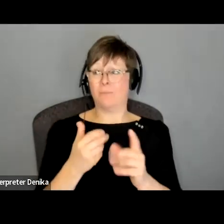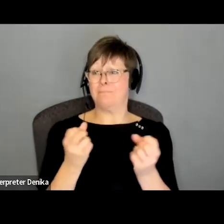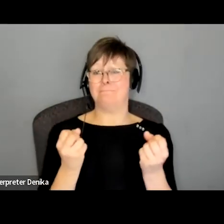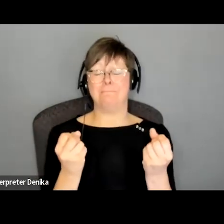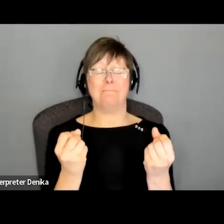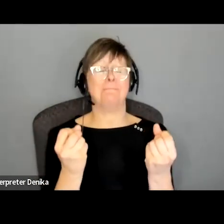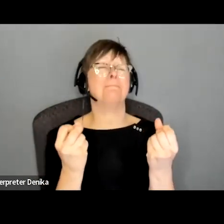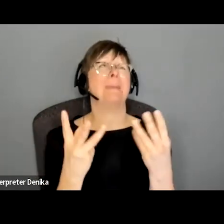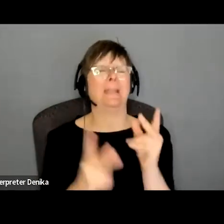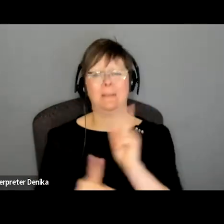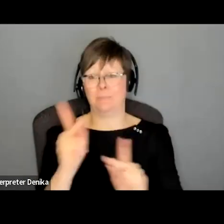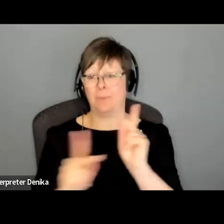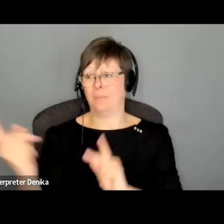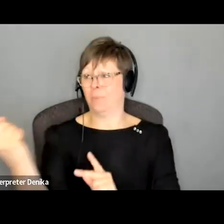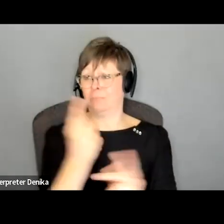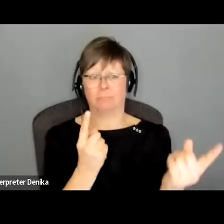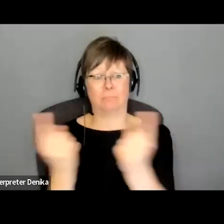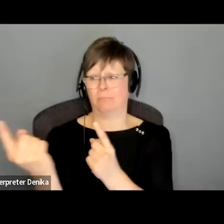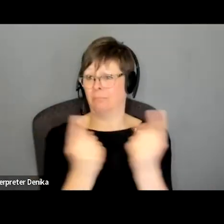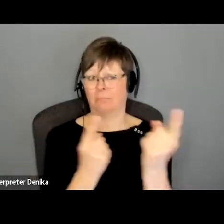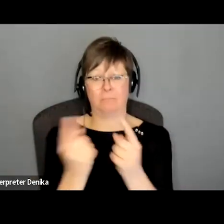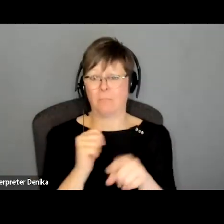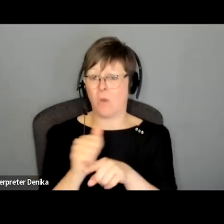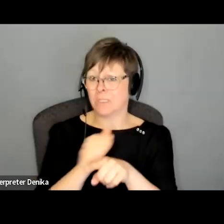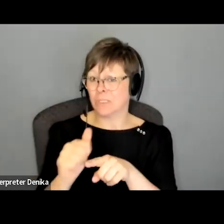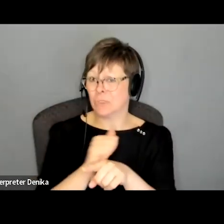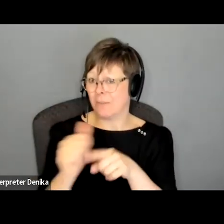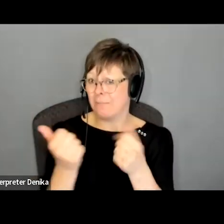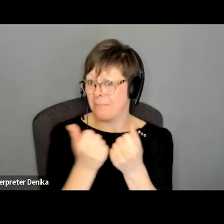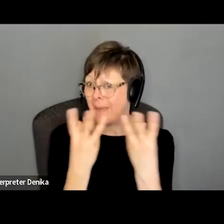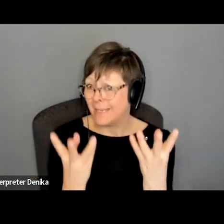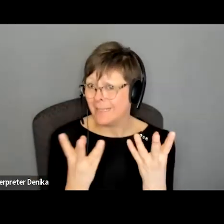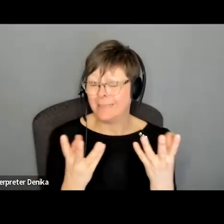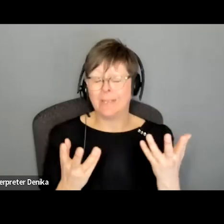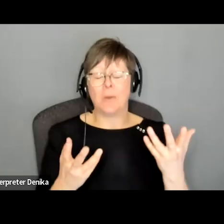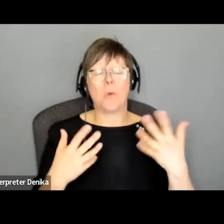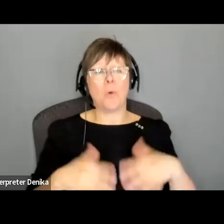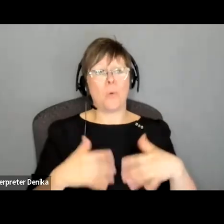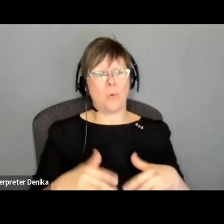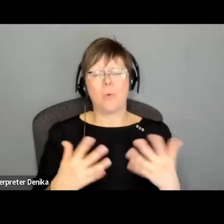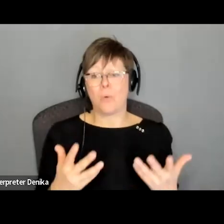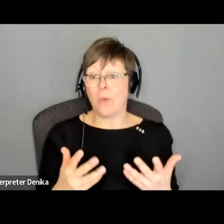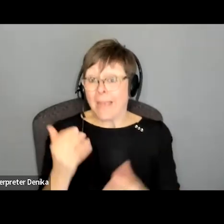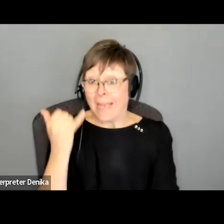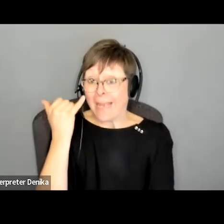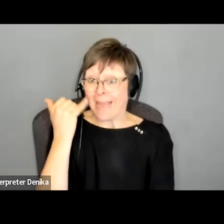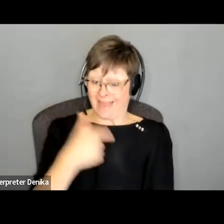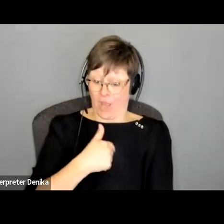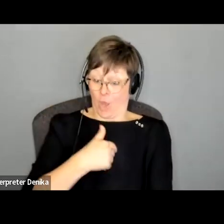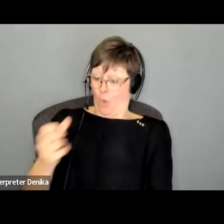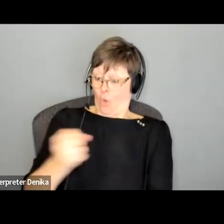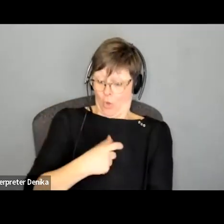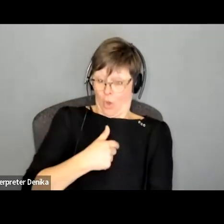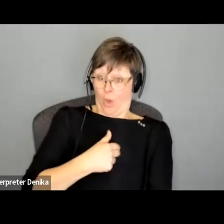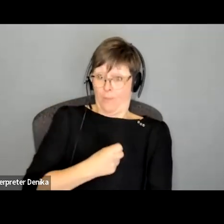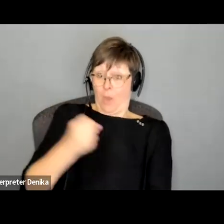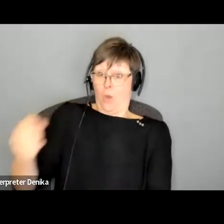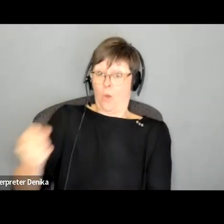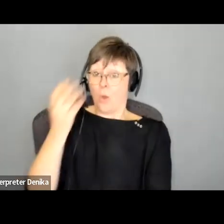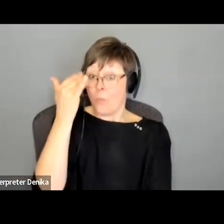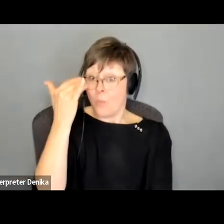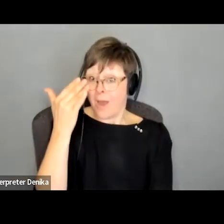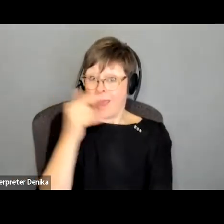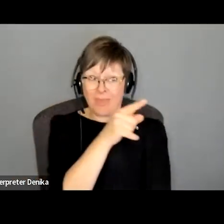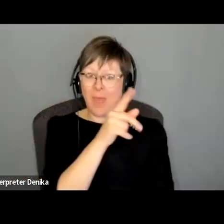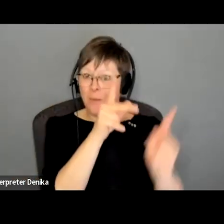for me it is because otherwise they'll do it internally the reason they hire me is because the person internally doesn't want